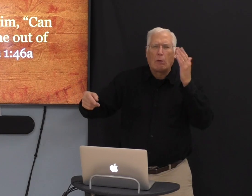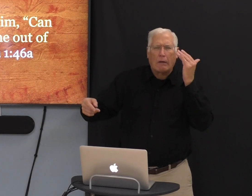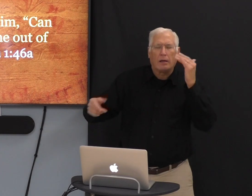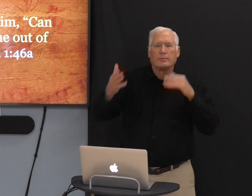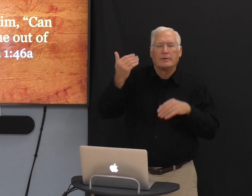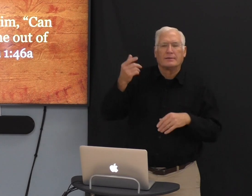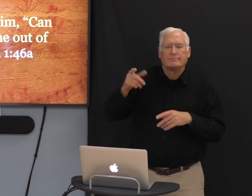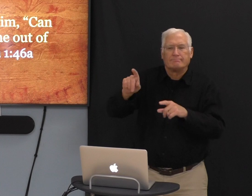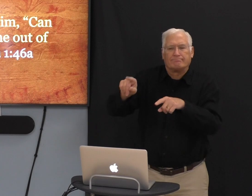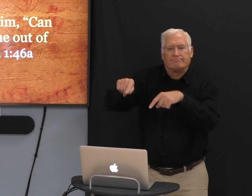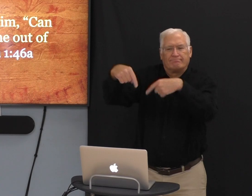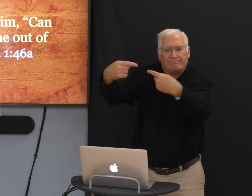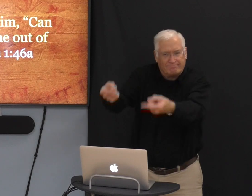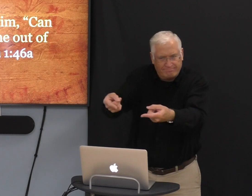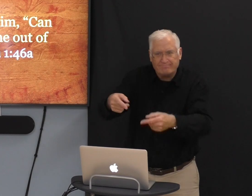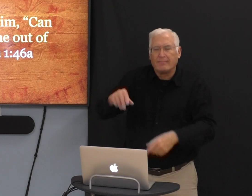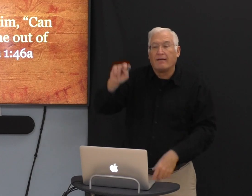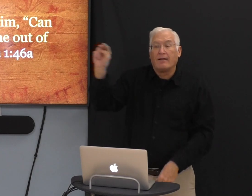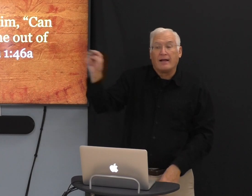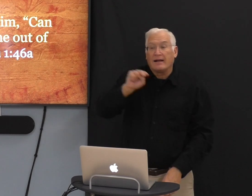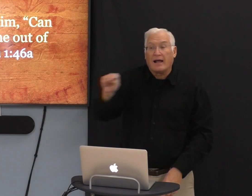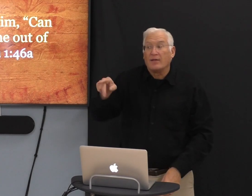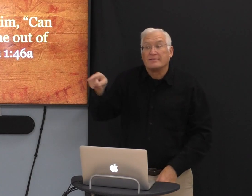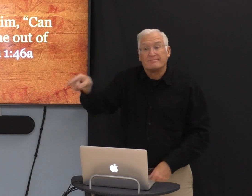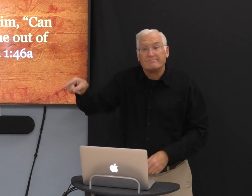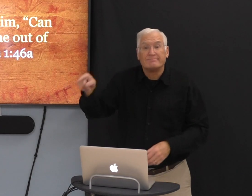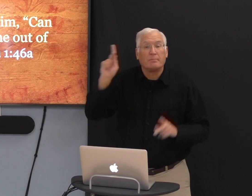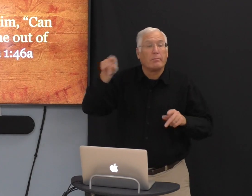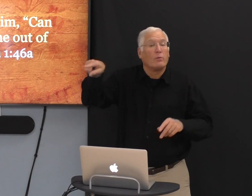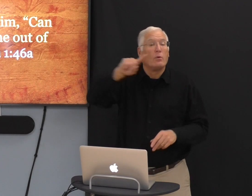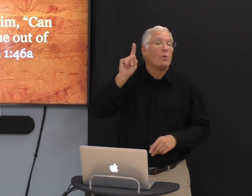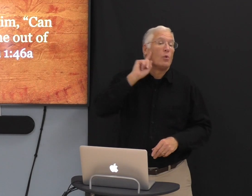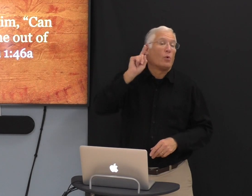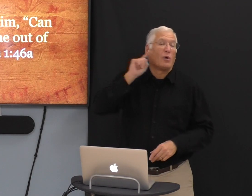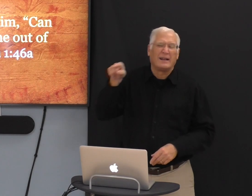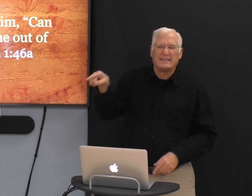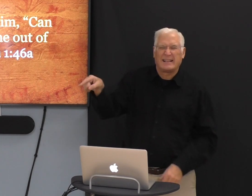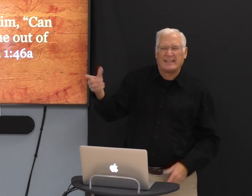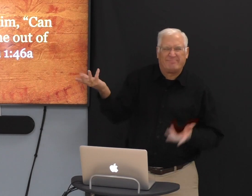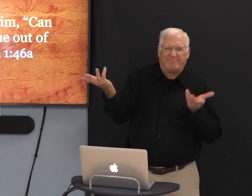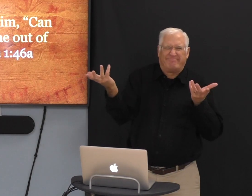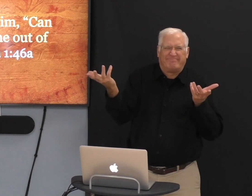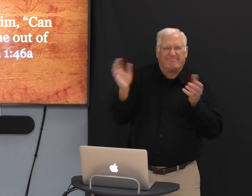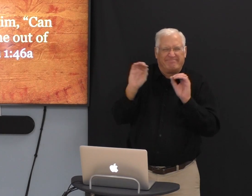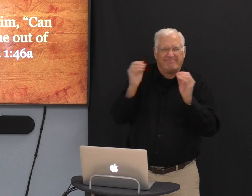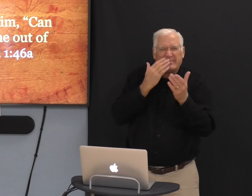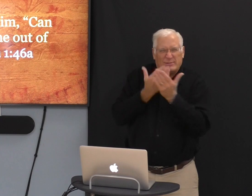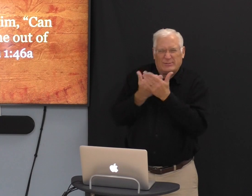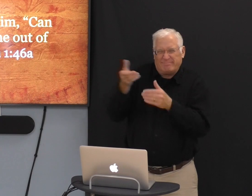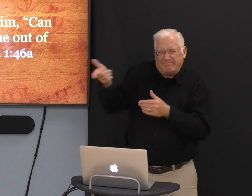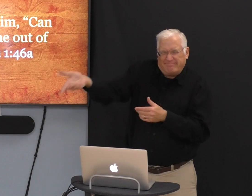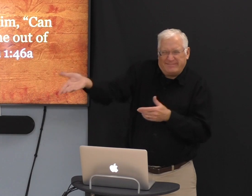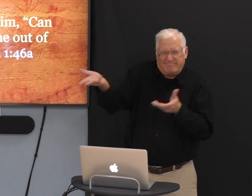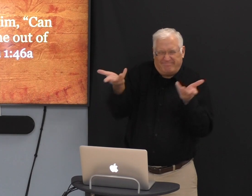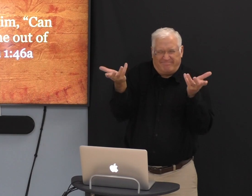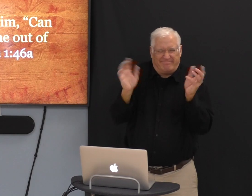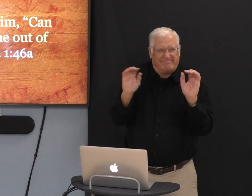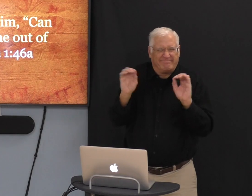So, why didn't Nathanael said that? Because Nazareth, the people, you know, really didn't